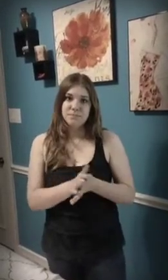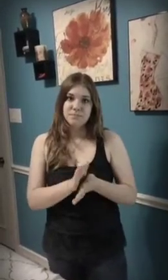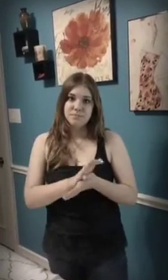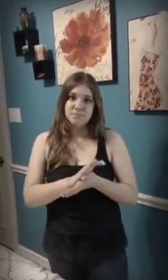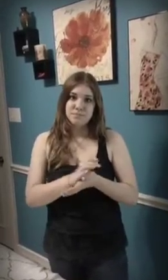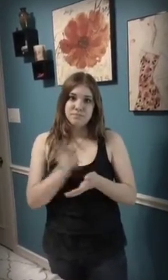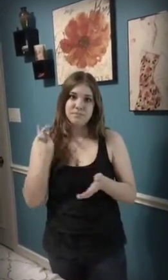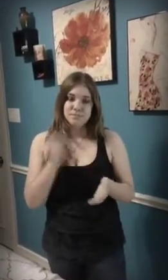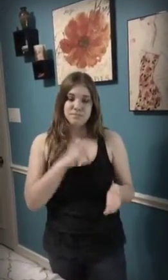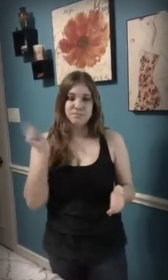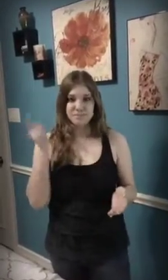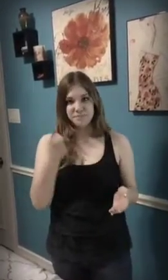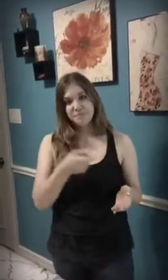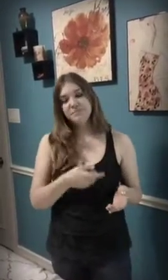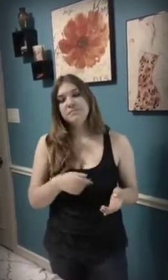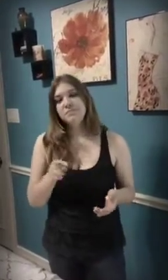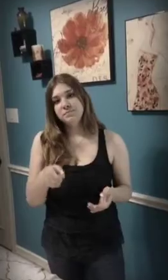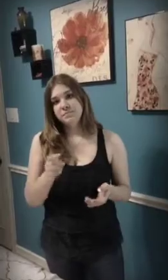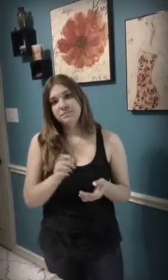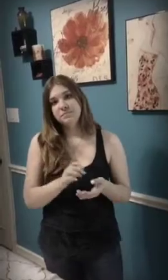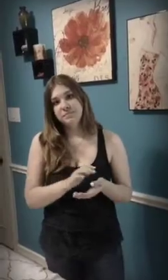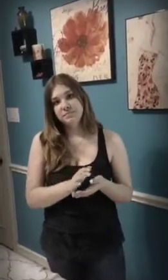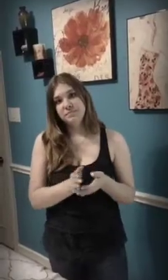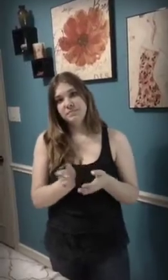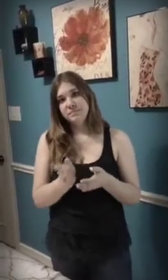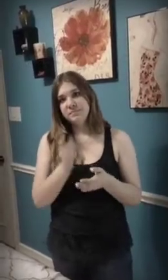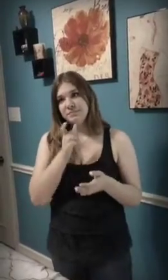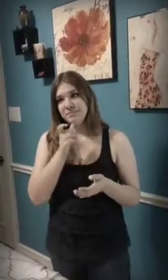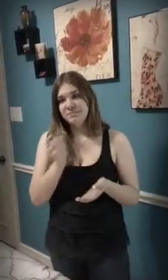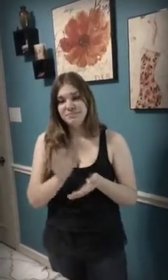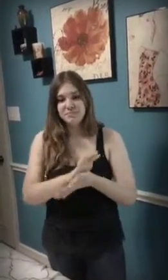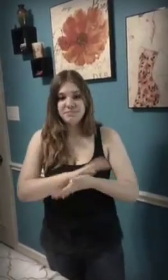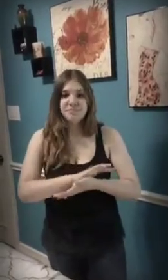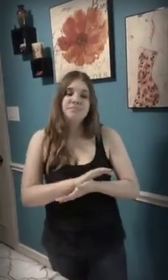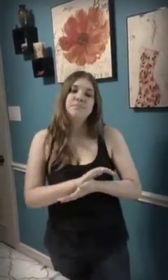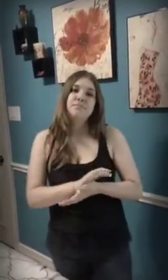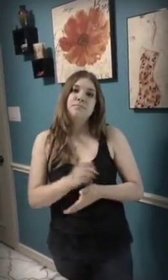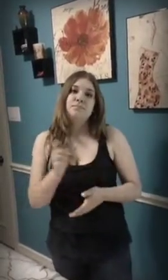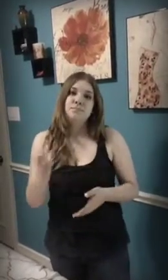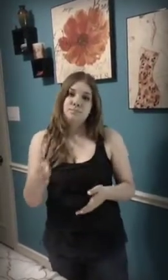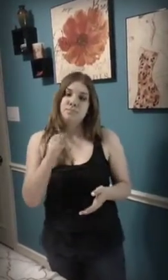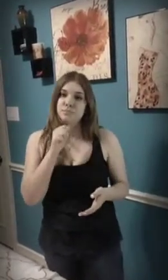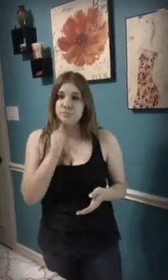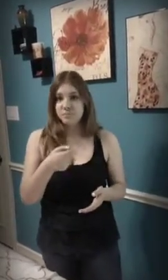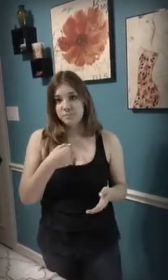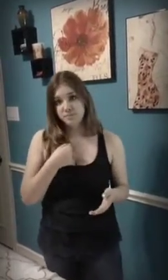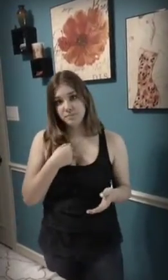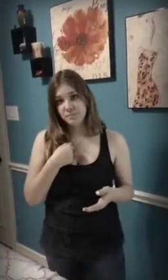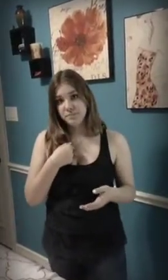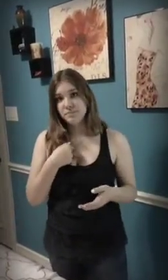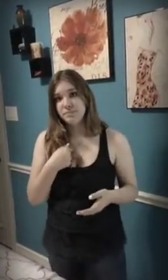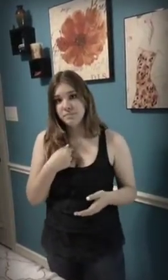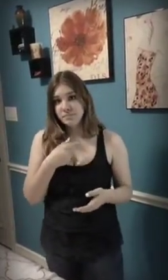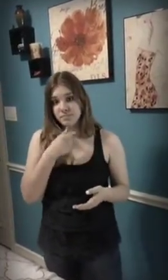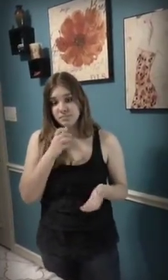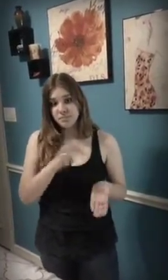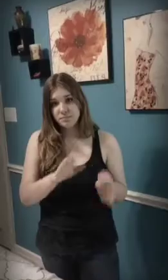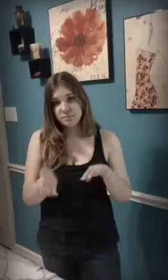of anything And you dare tell me who to be Who died and made you